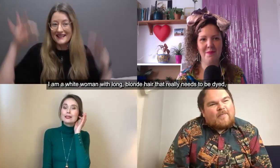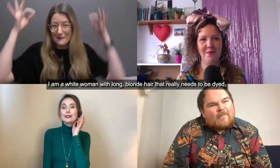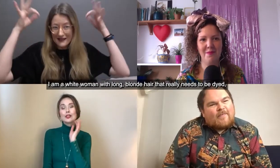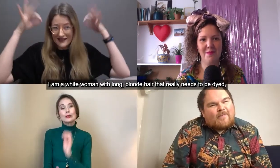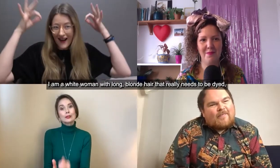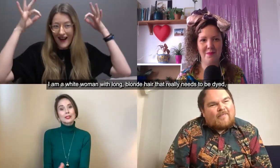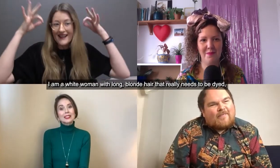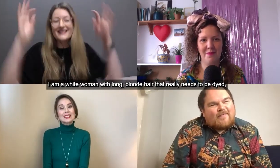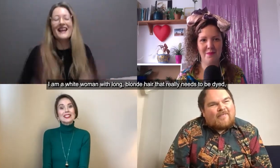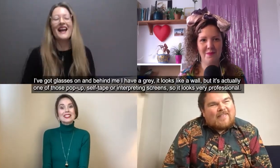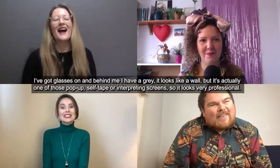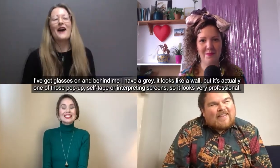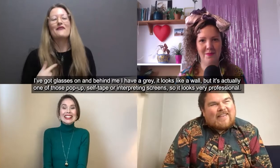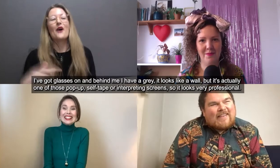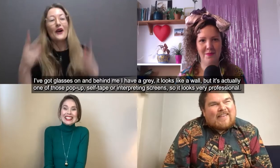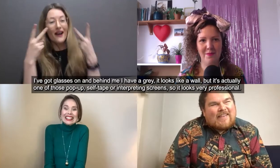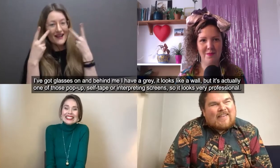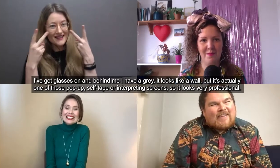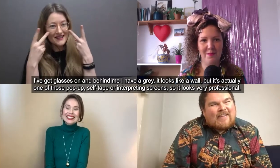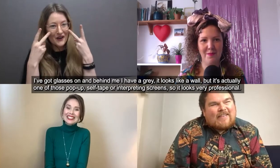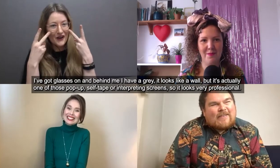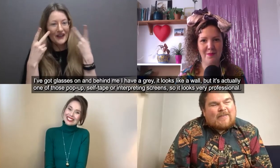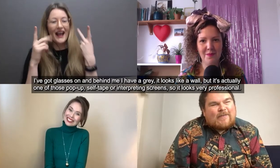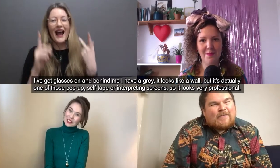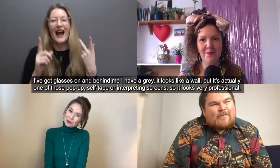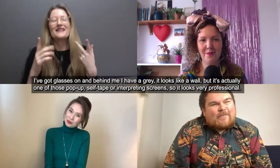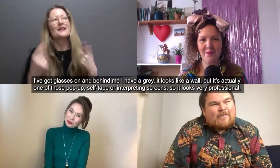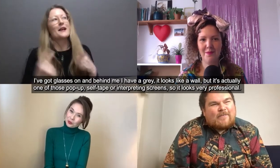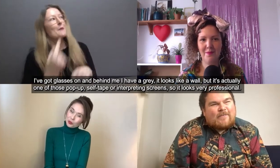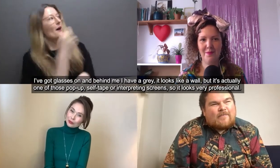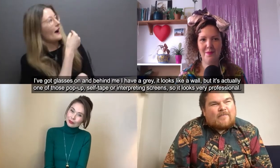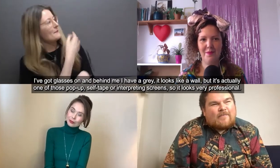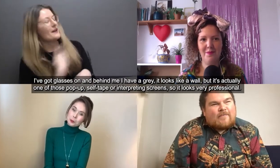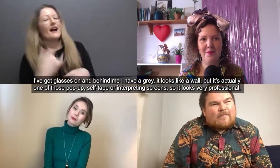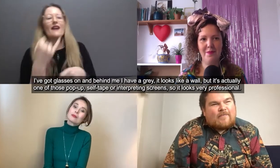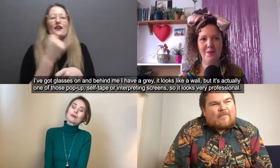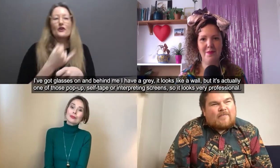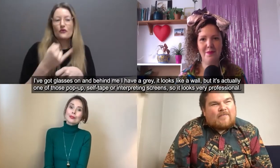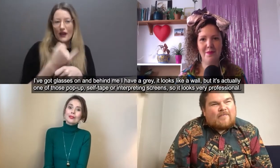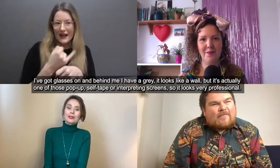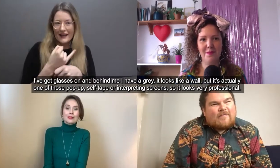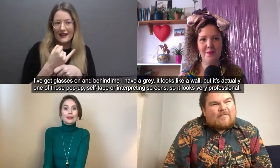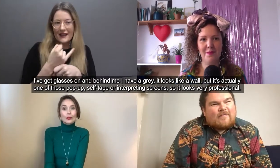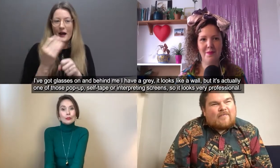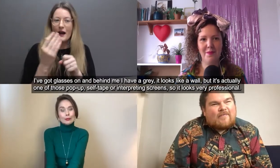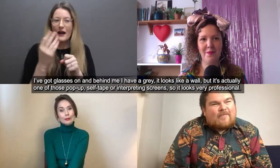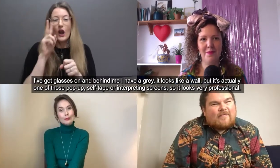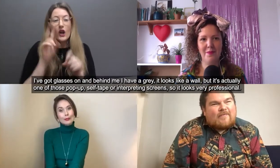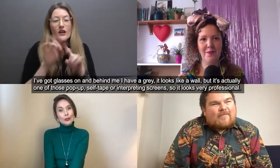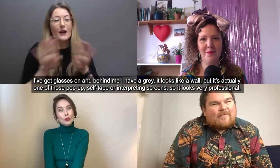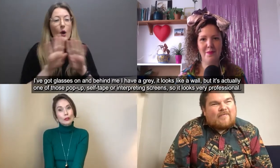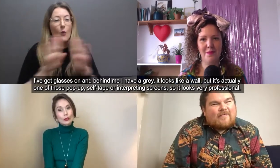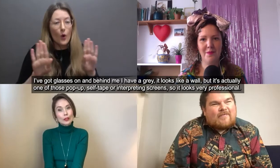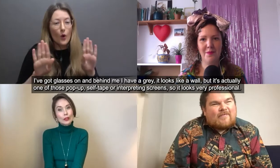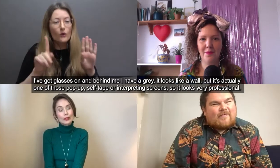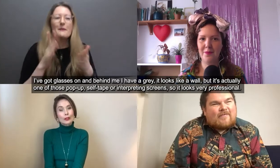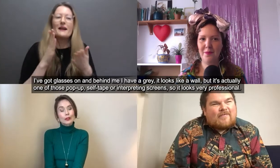be dyed I've got glasses on and behind me I have a grey it looks like a wall but it's